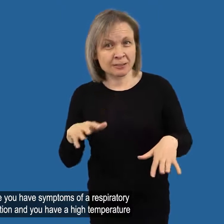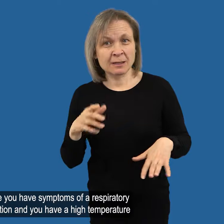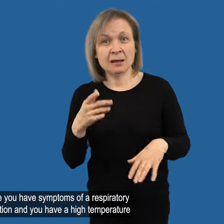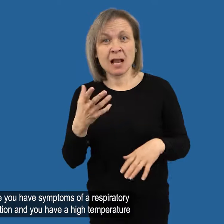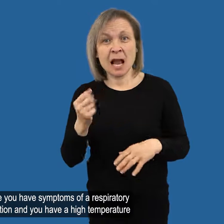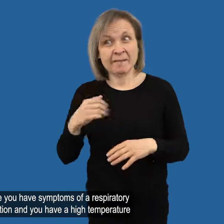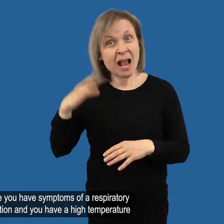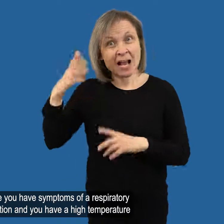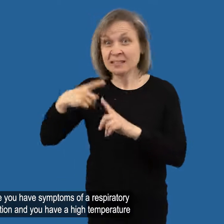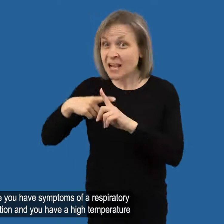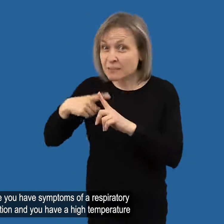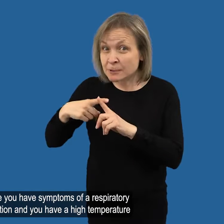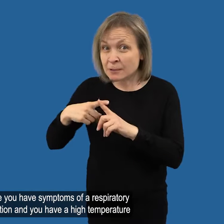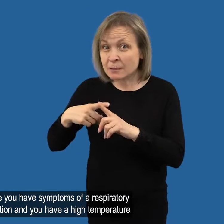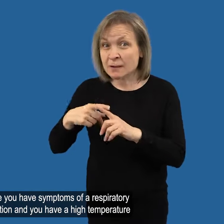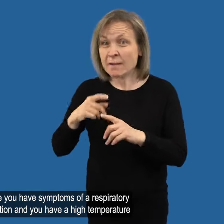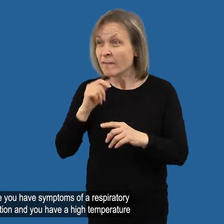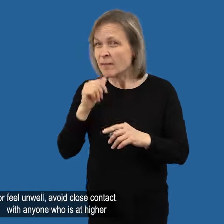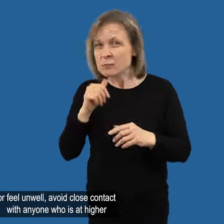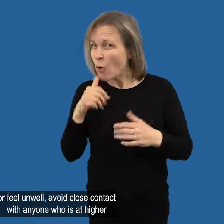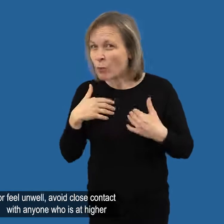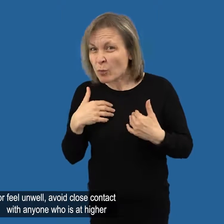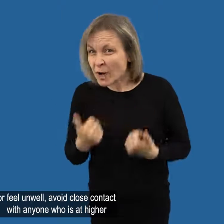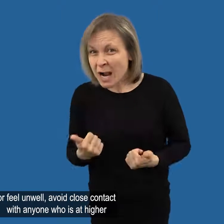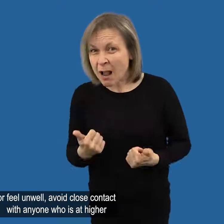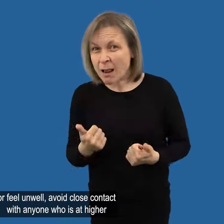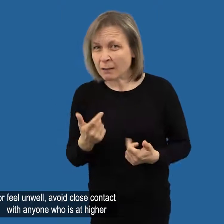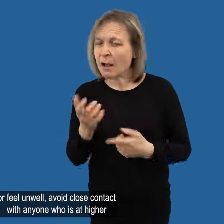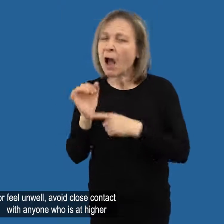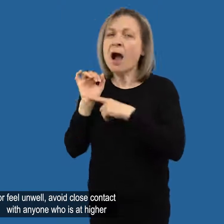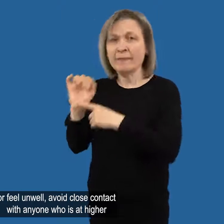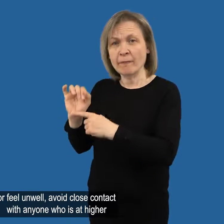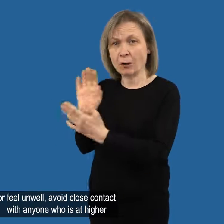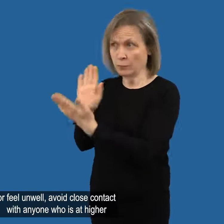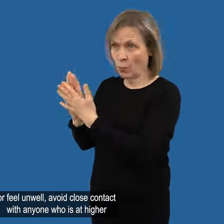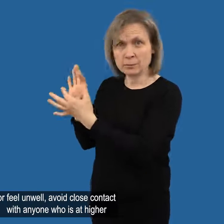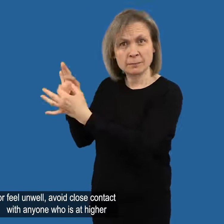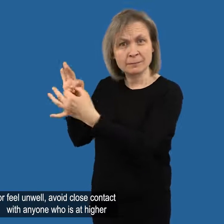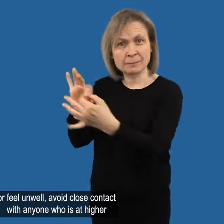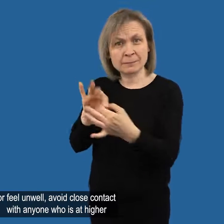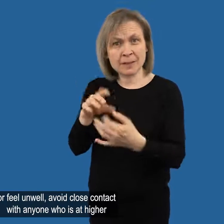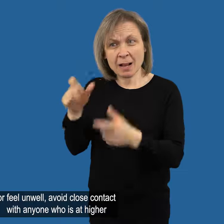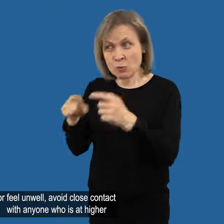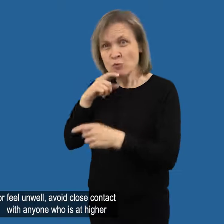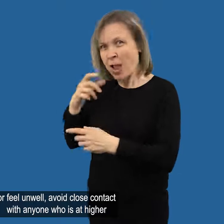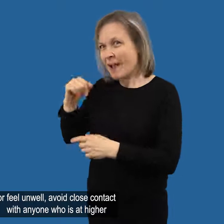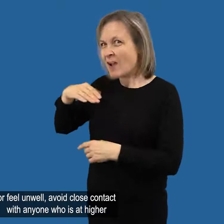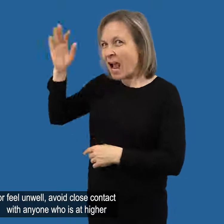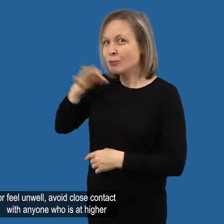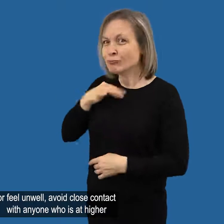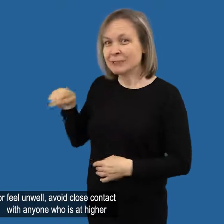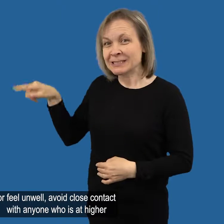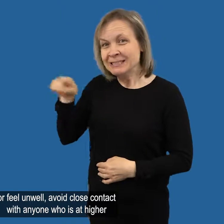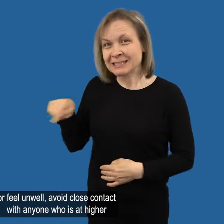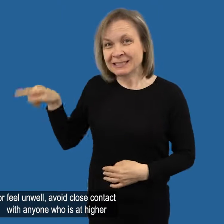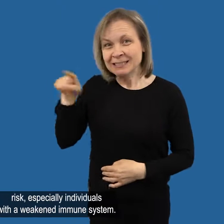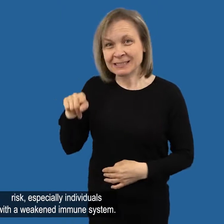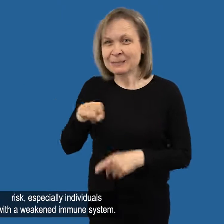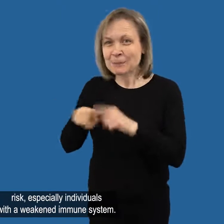symptoms of a respiratory infection and you have a high temperature or feel unwell Avoid close contact with anyone who is at higher